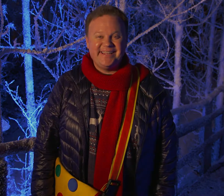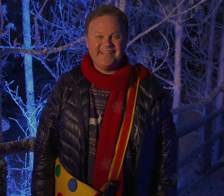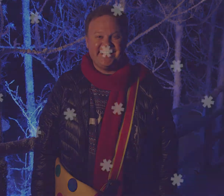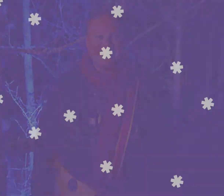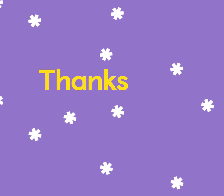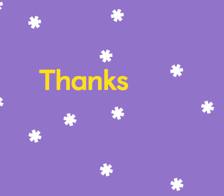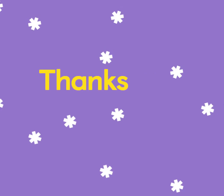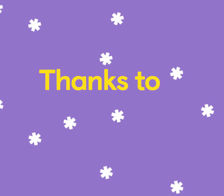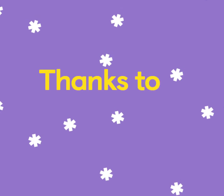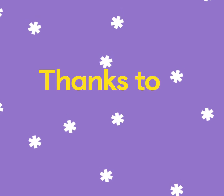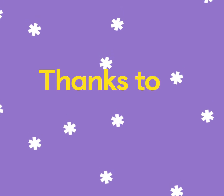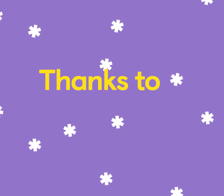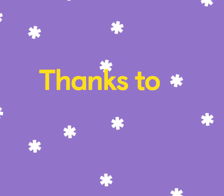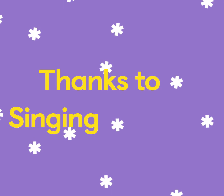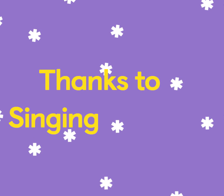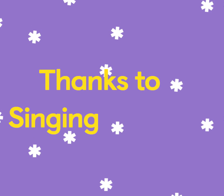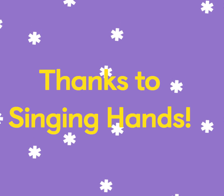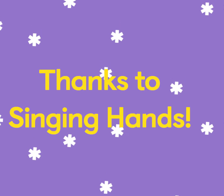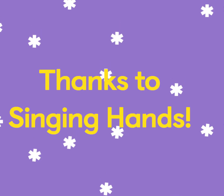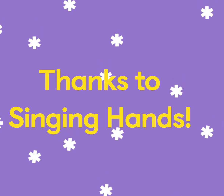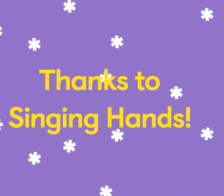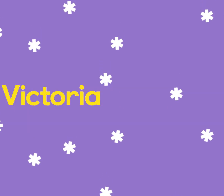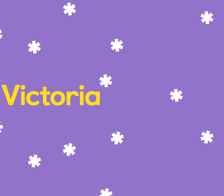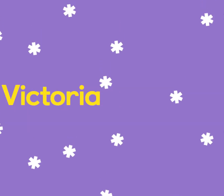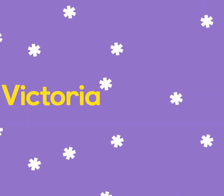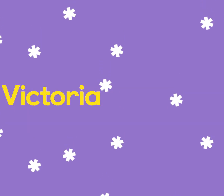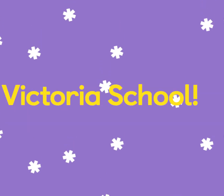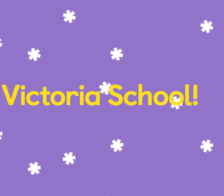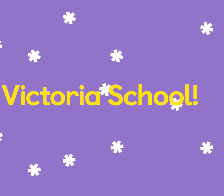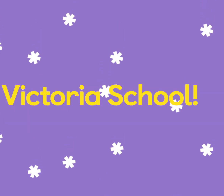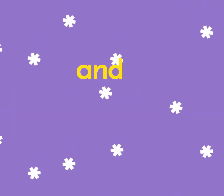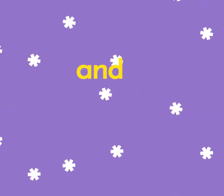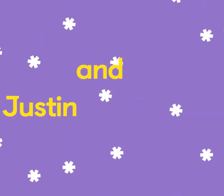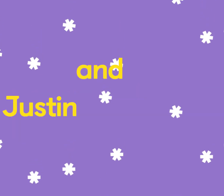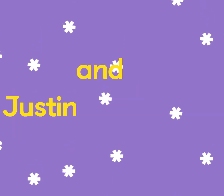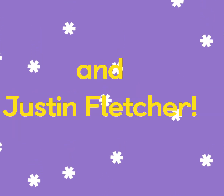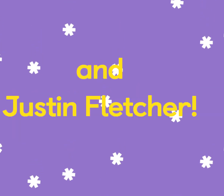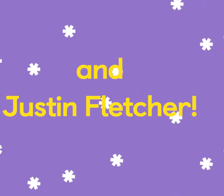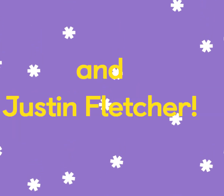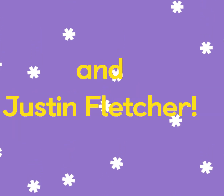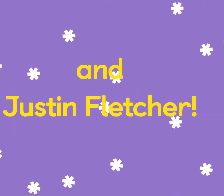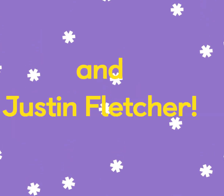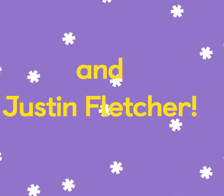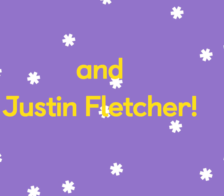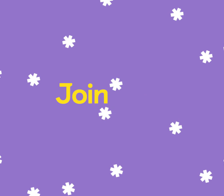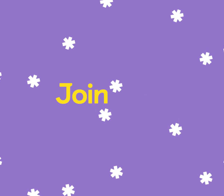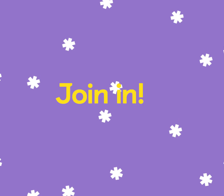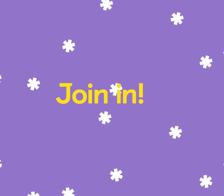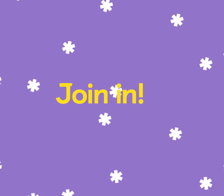Thanks to Singing Hands, Victoria School and Justin Fletcher Join in at